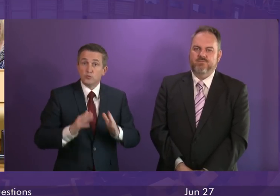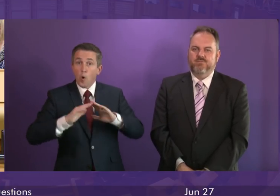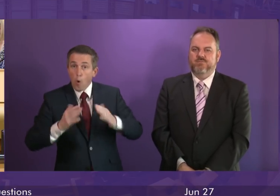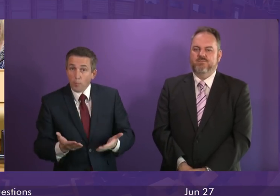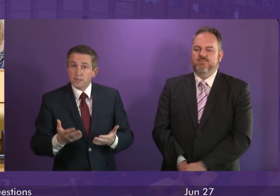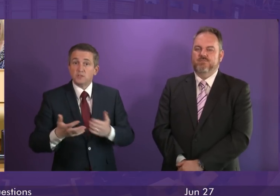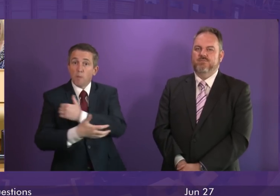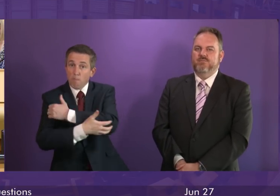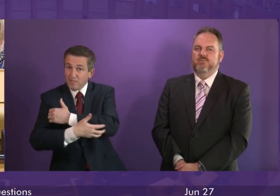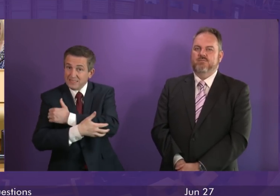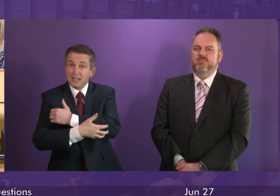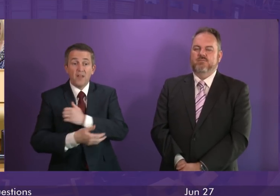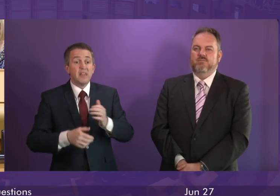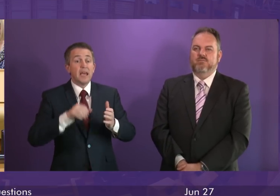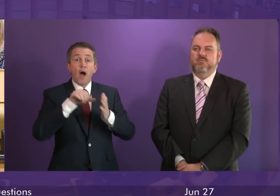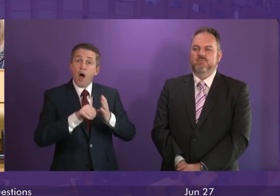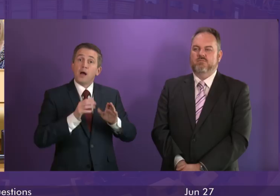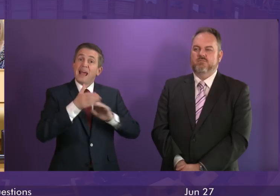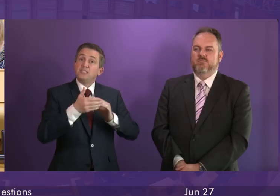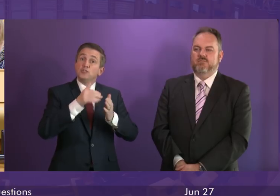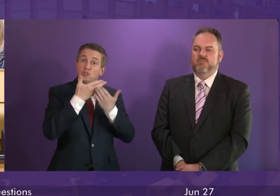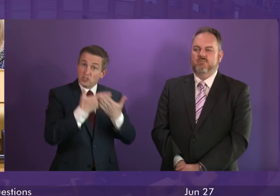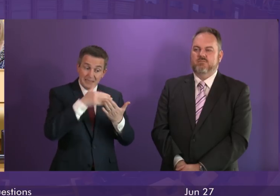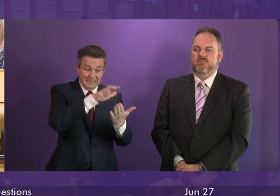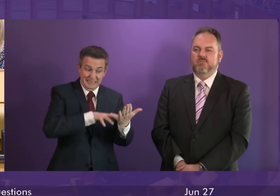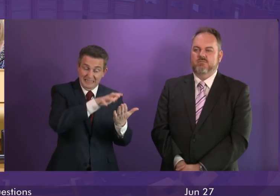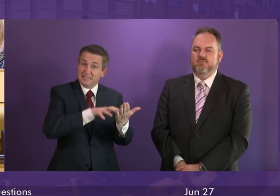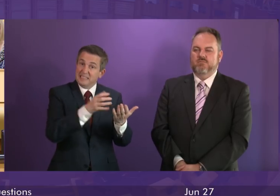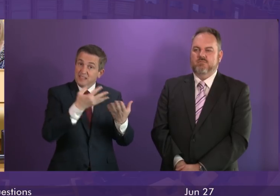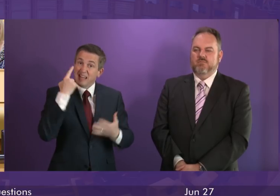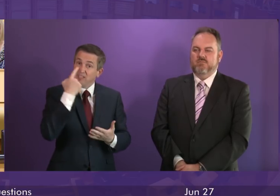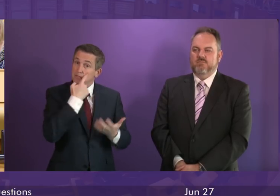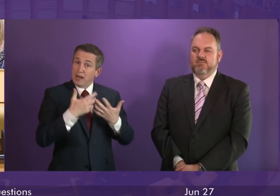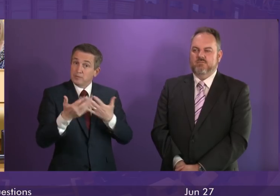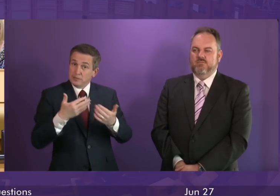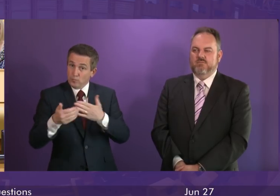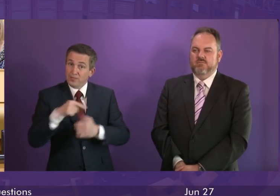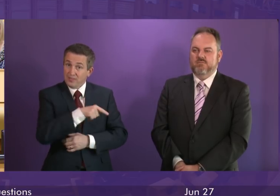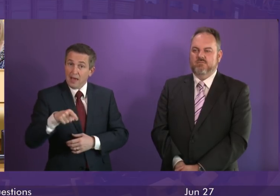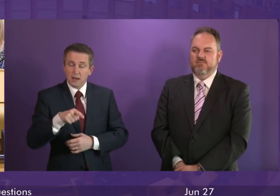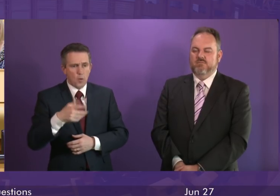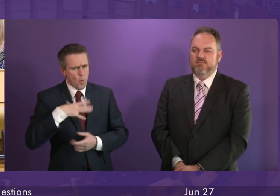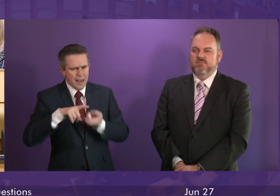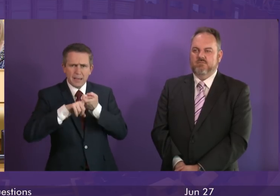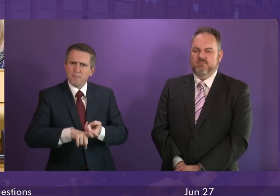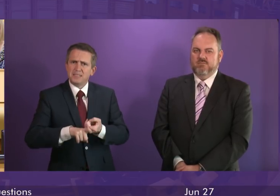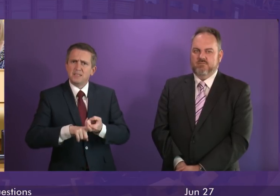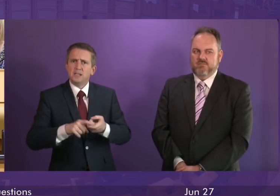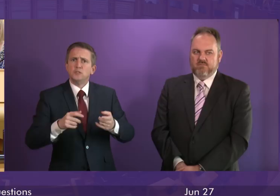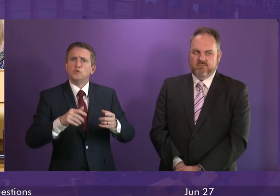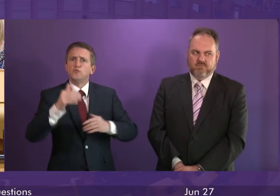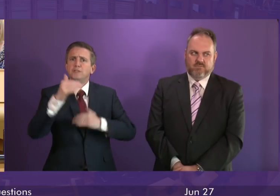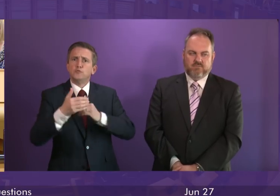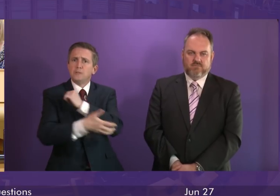and homelessness. The hard-edgy study confirms this. We are absolutely committed to tackling poverty in Scotland. In 2019